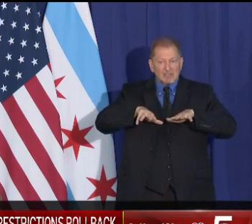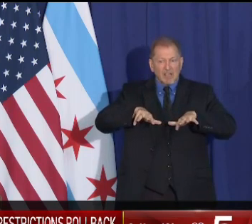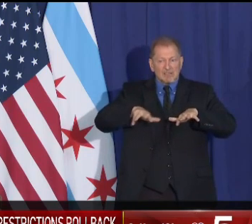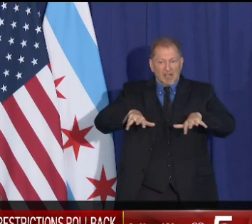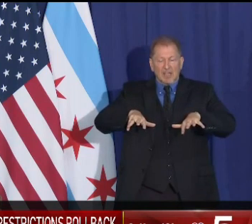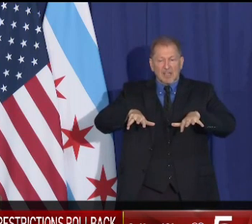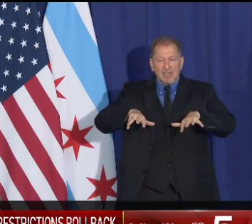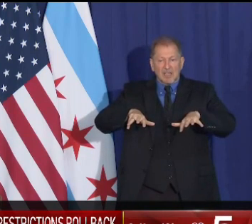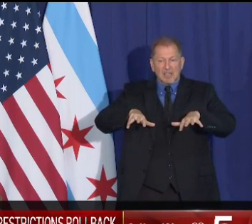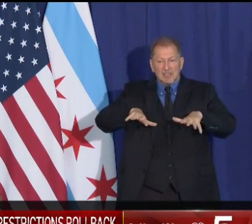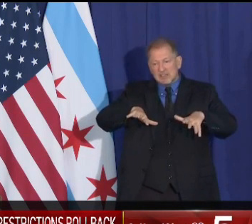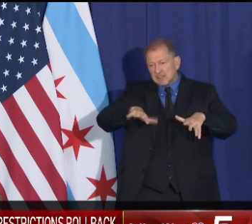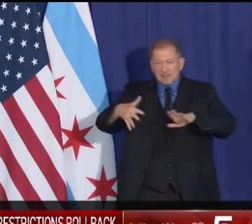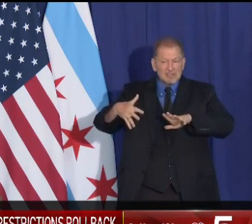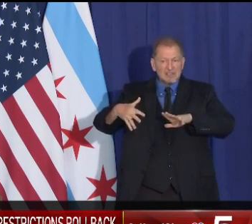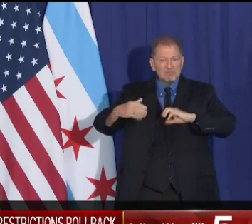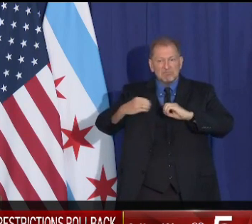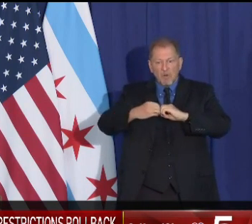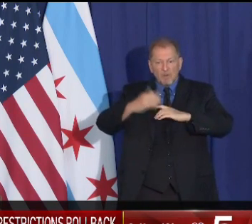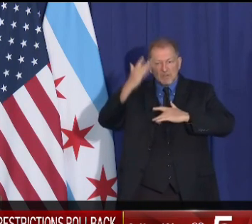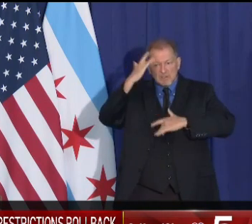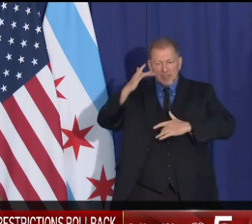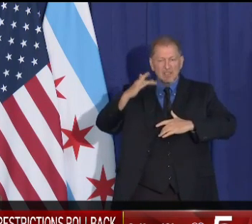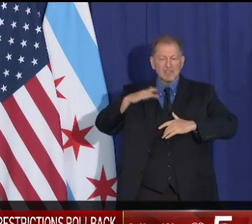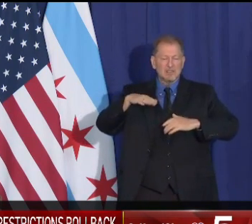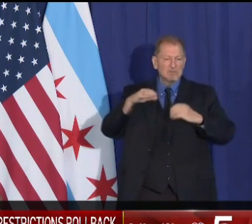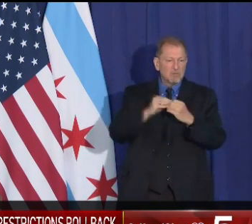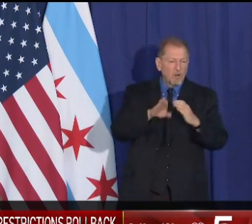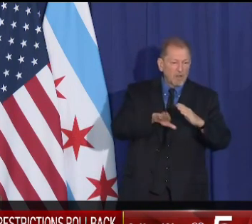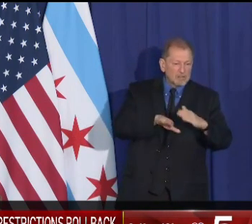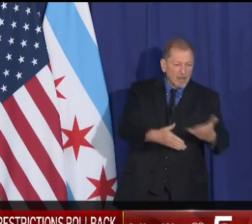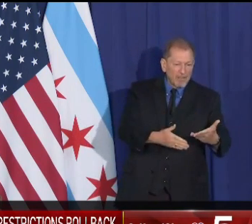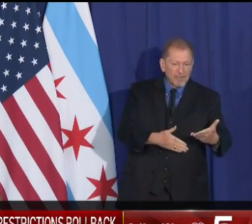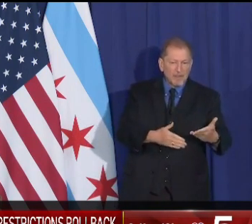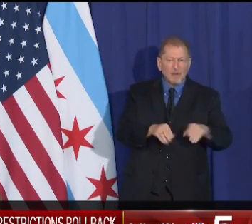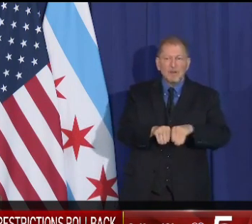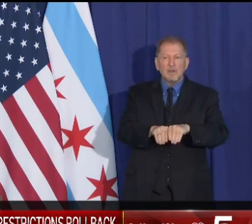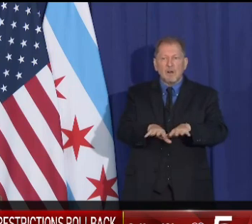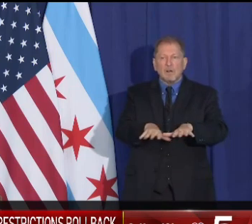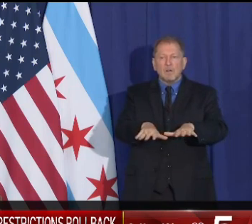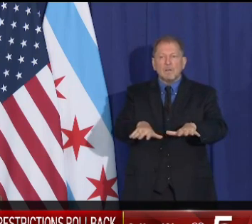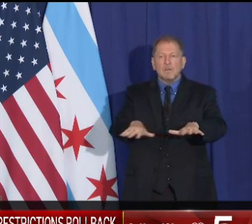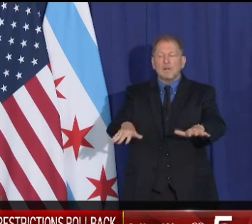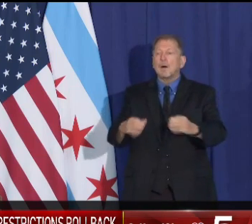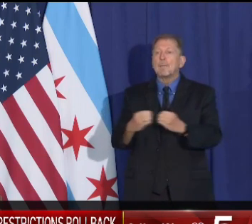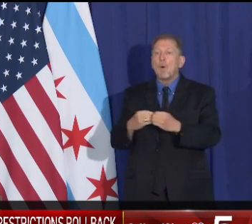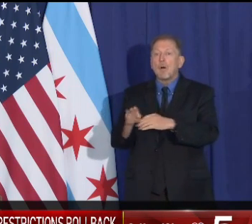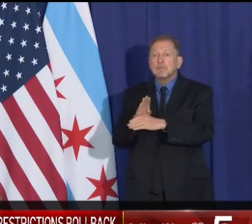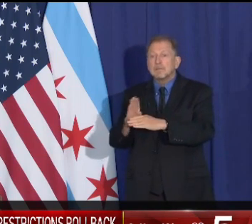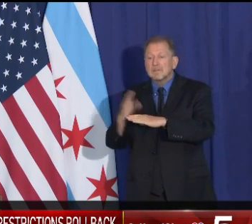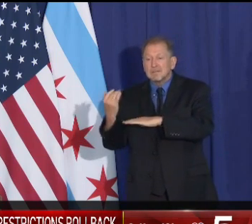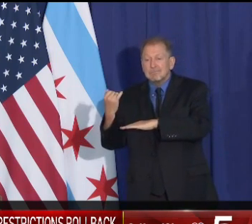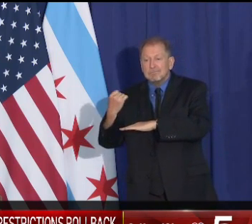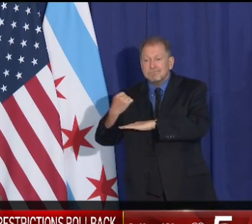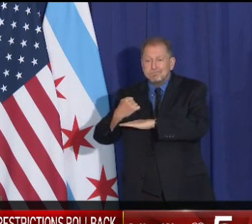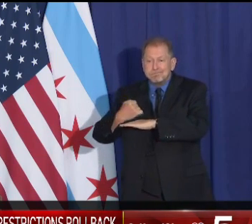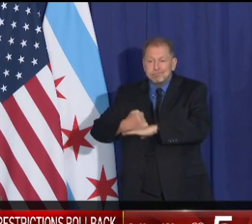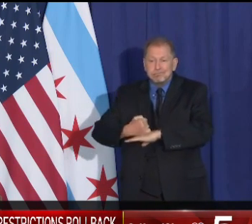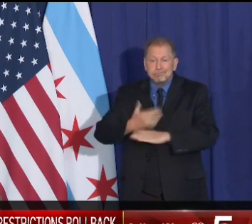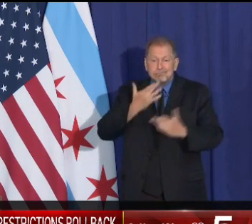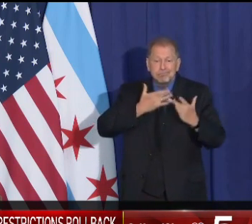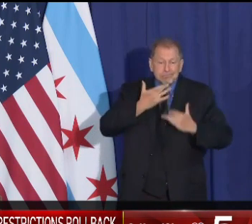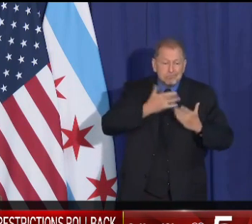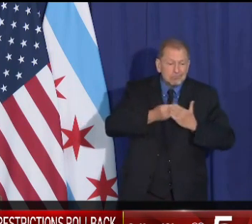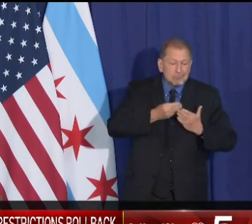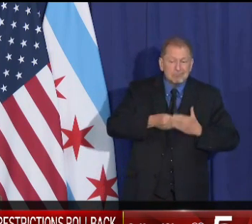devastation across the board, more deaths, more sickness, more businesses and livelihoods dramatically